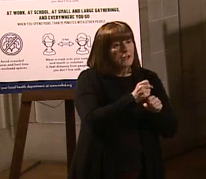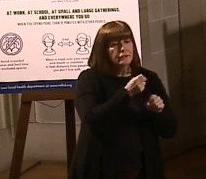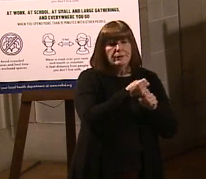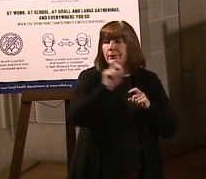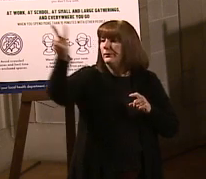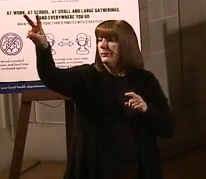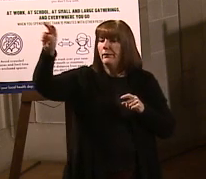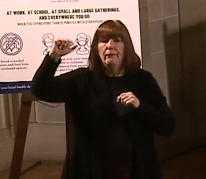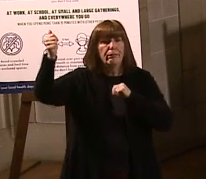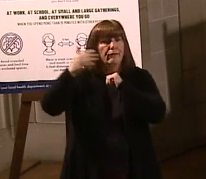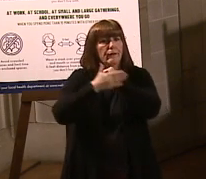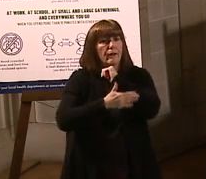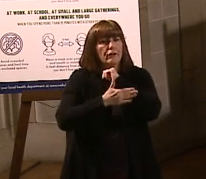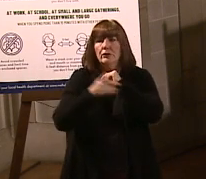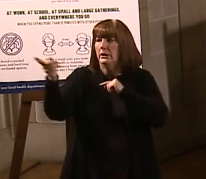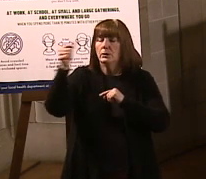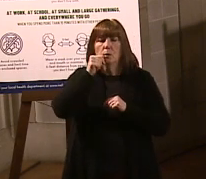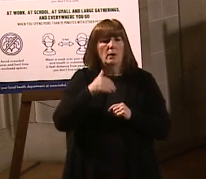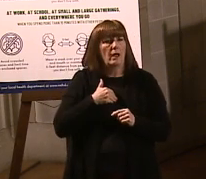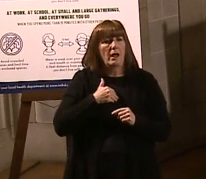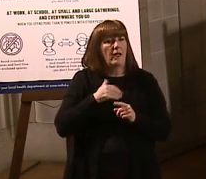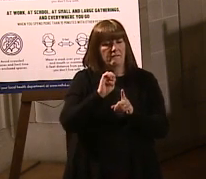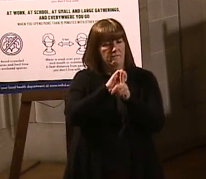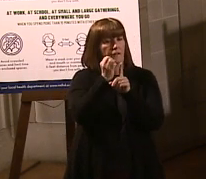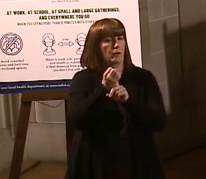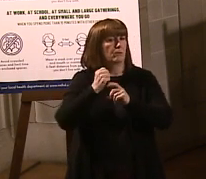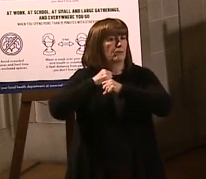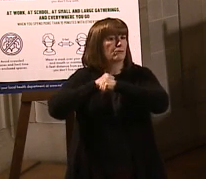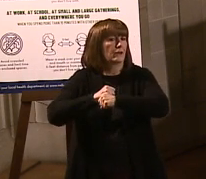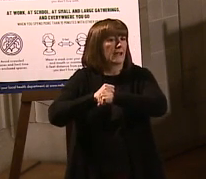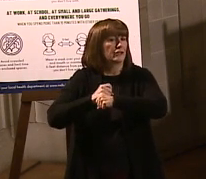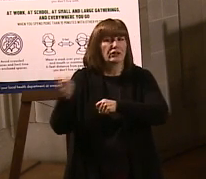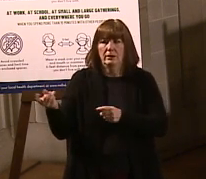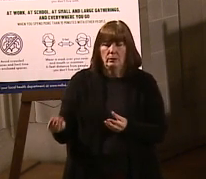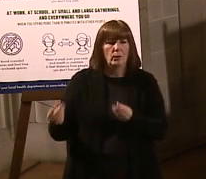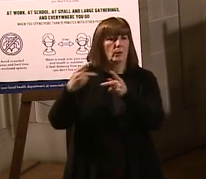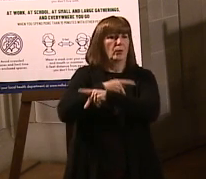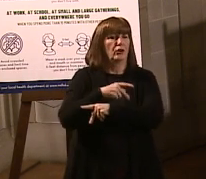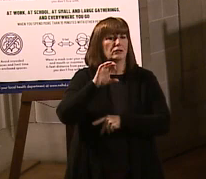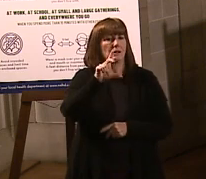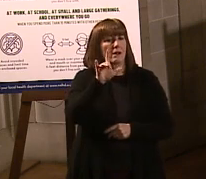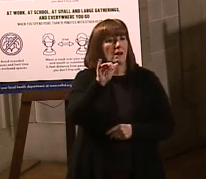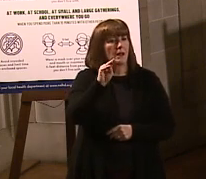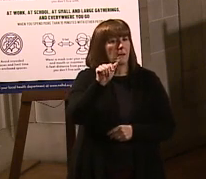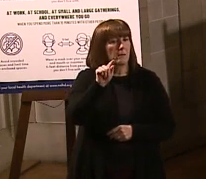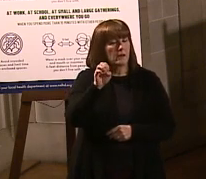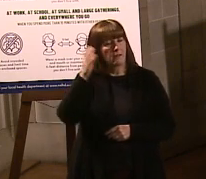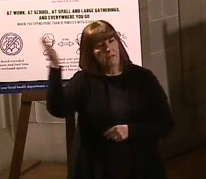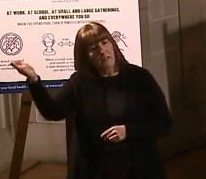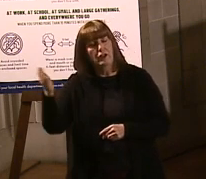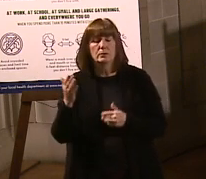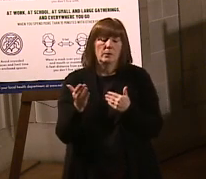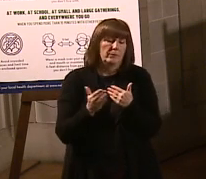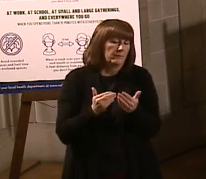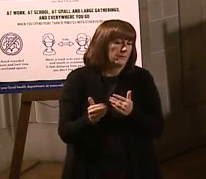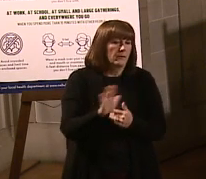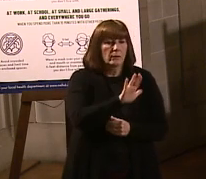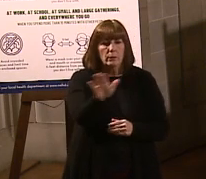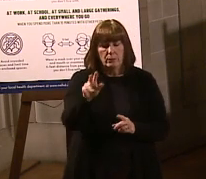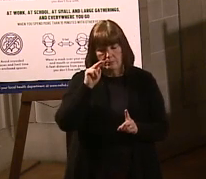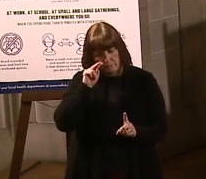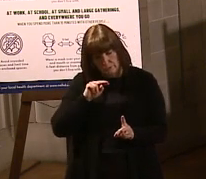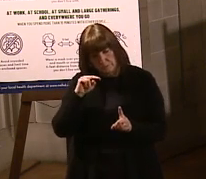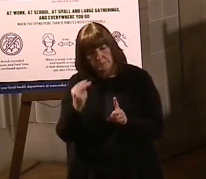that doesn't have the environmental protections we have and you'll have more greenhouse gases. So again, think that regardless of your perspective on what this,